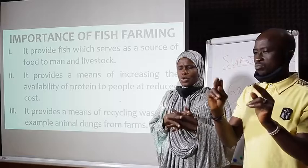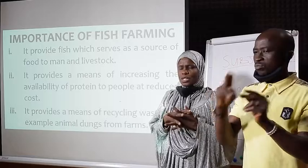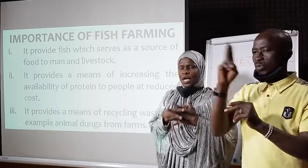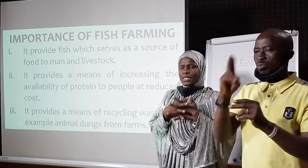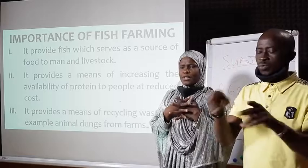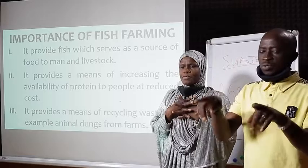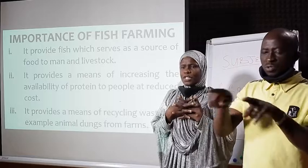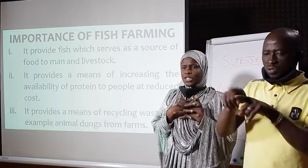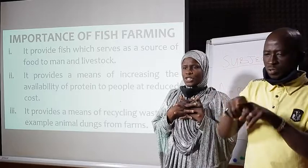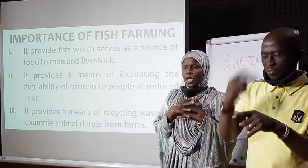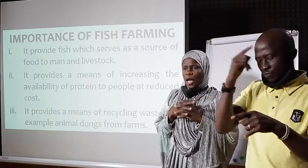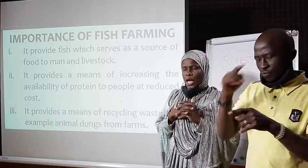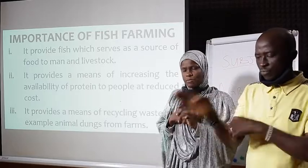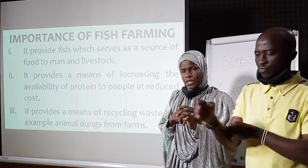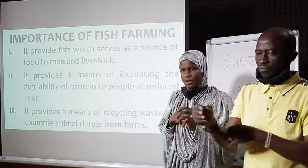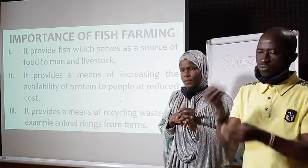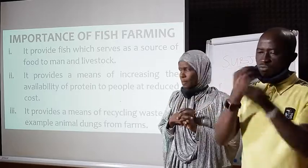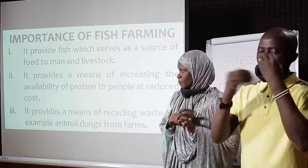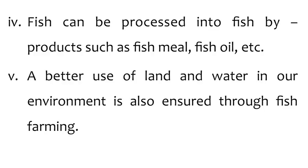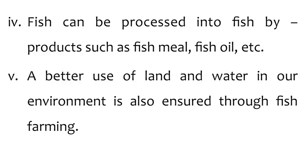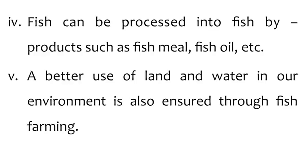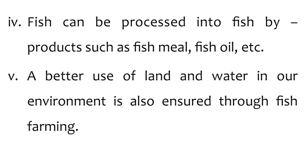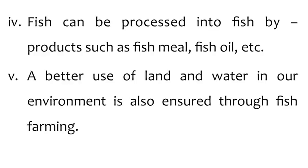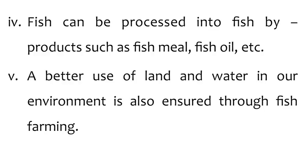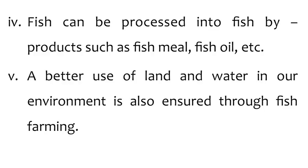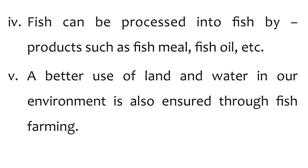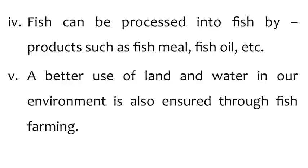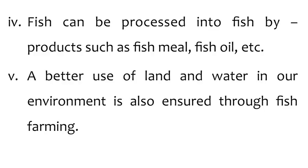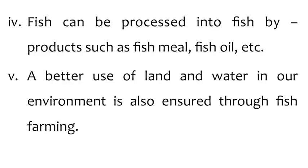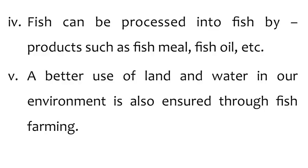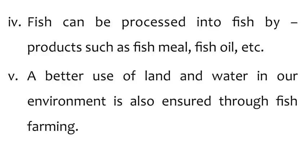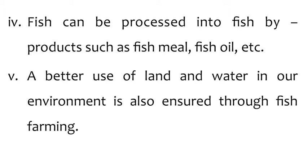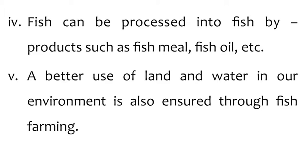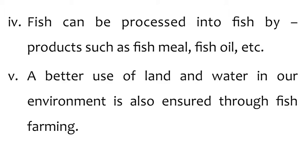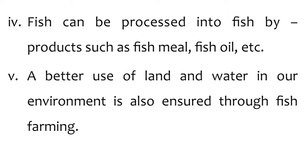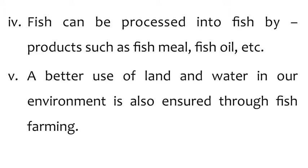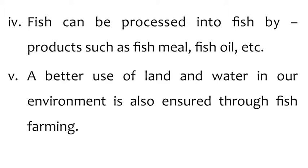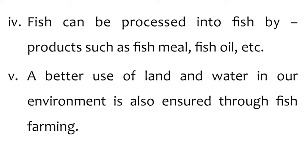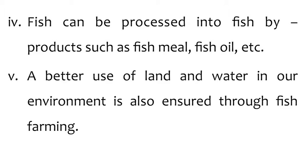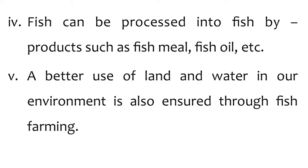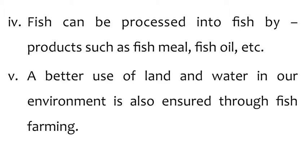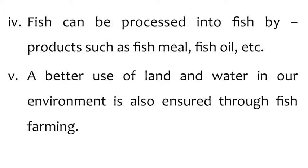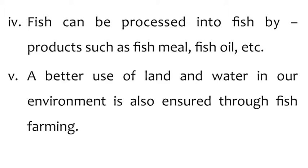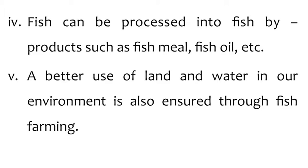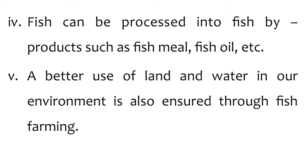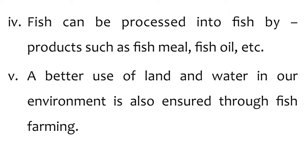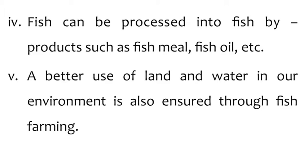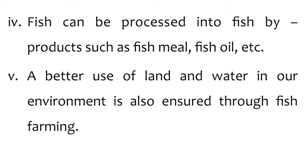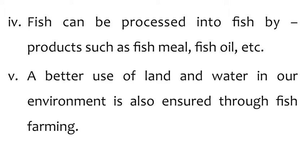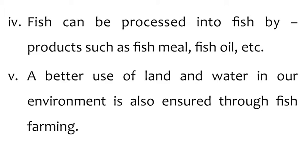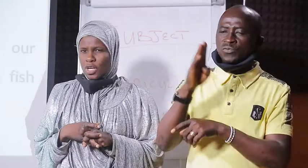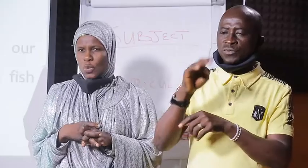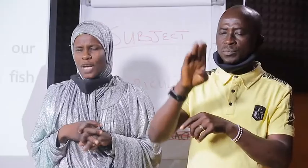use it at once as the fish feed another important fish can be processed into fish by